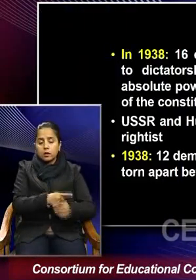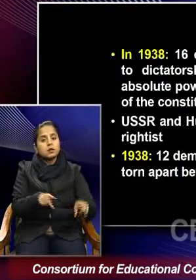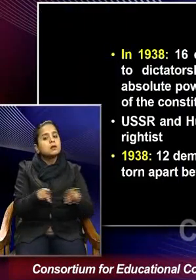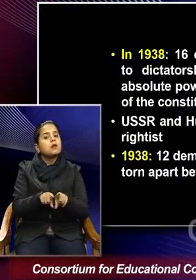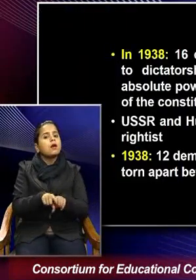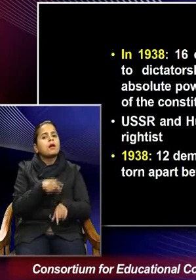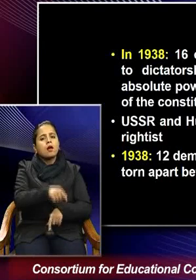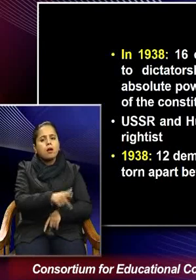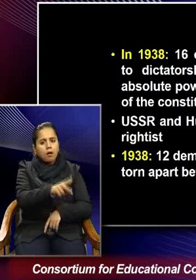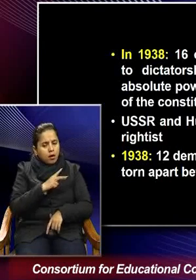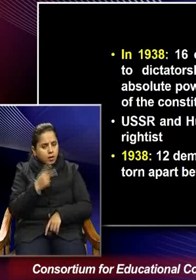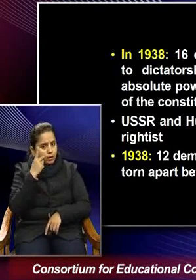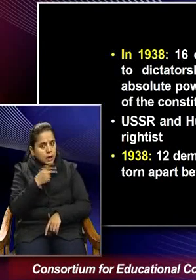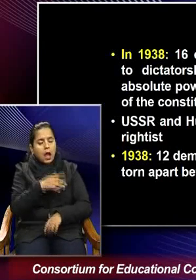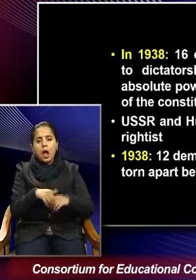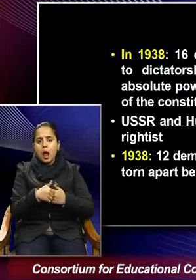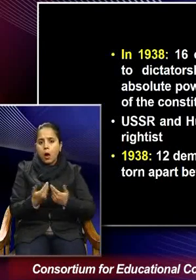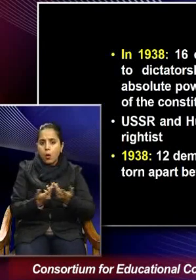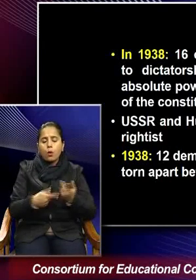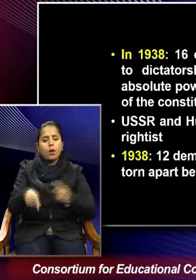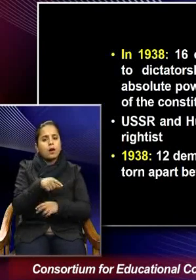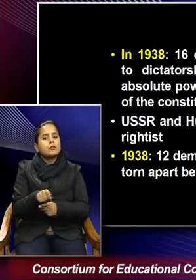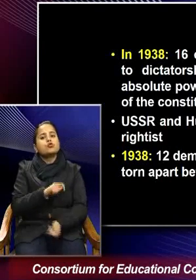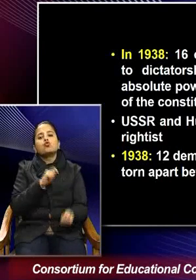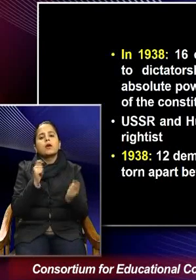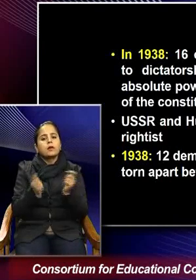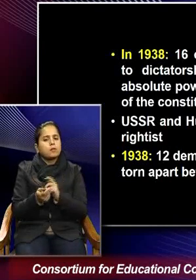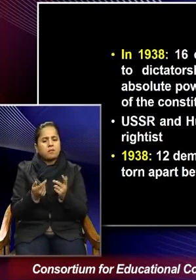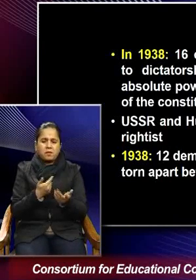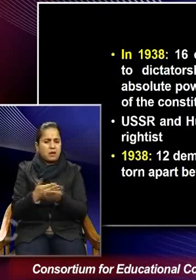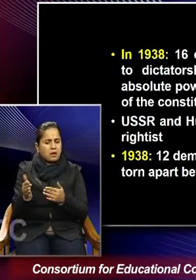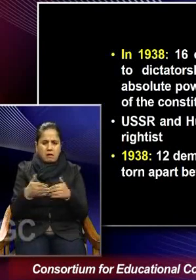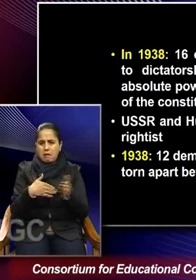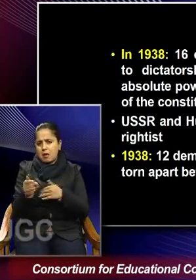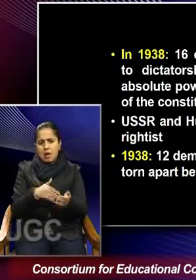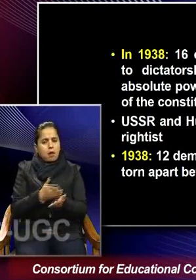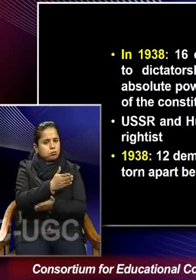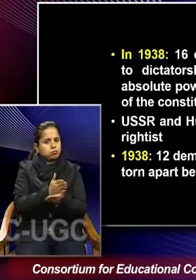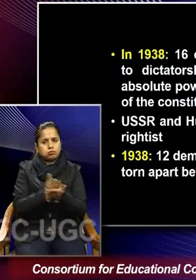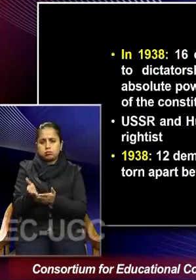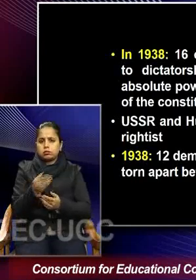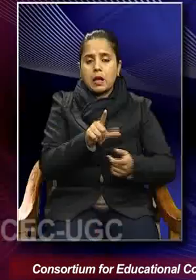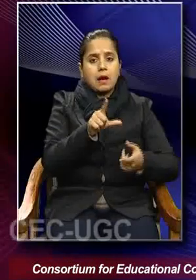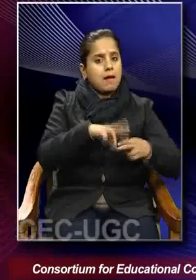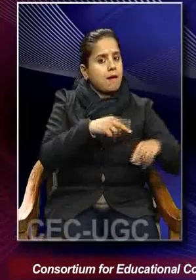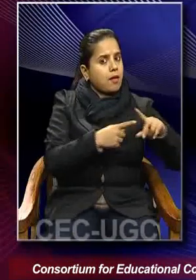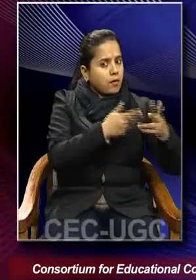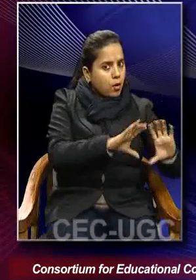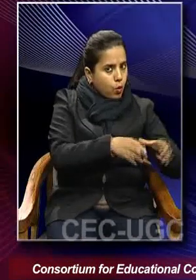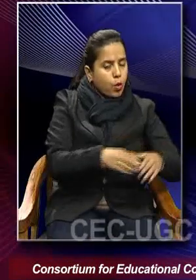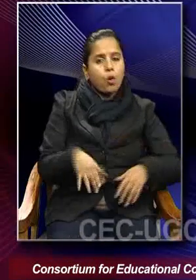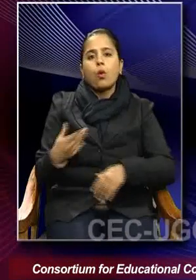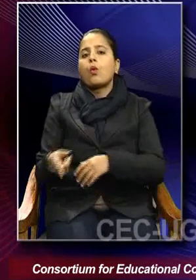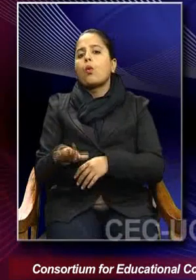tells you as to how, uh, uh, radicalized, uh, either ways through left wing, uh, politics or through right wing